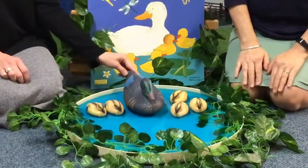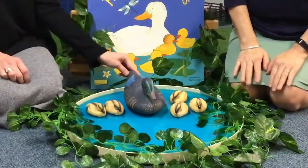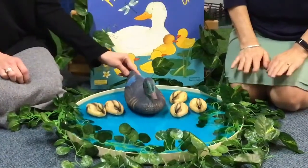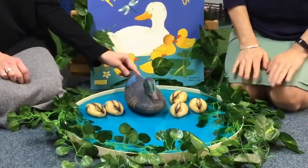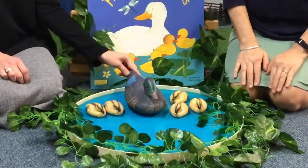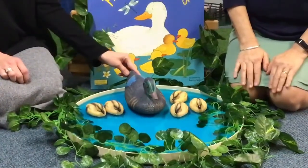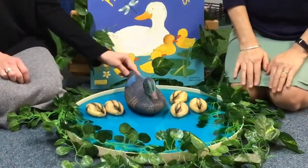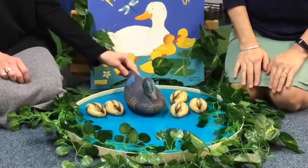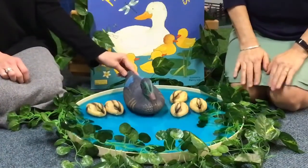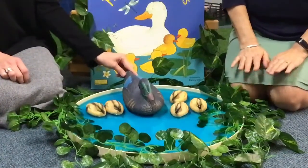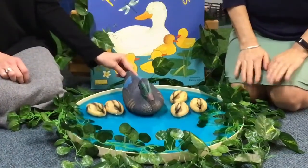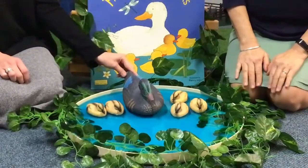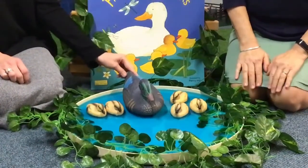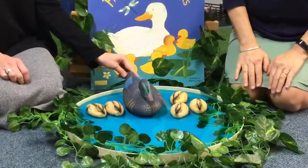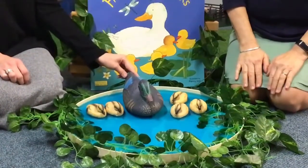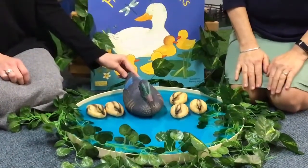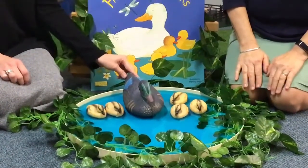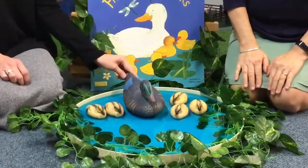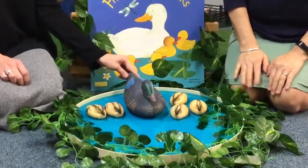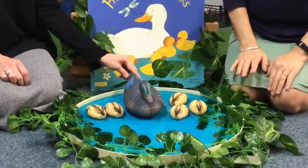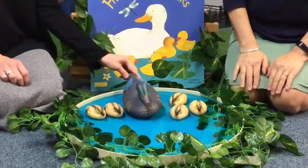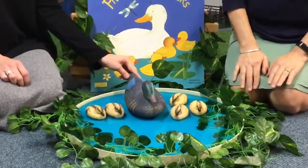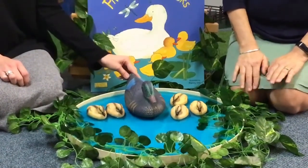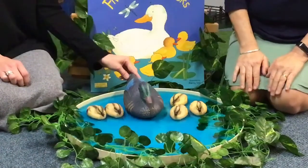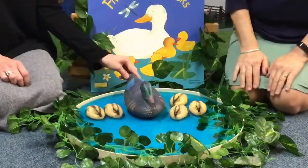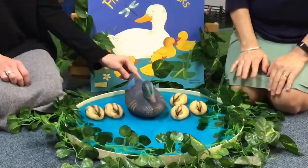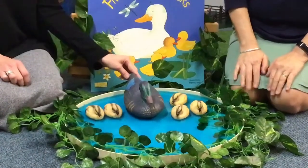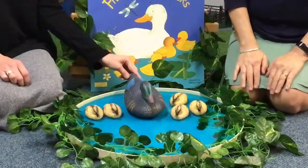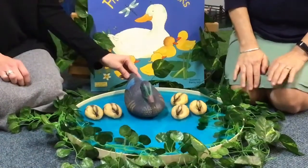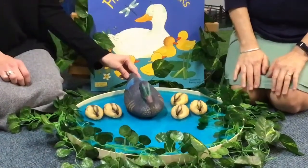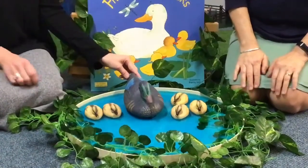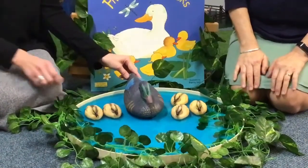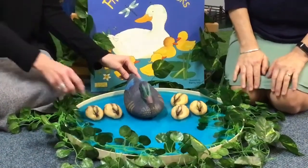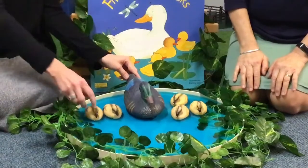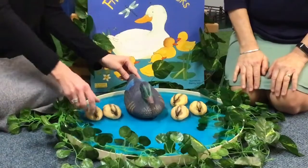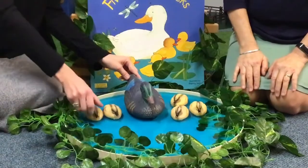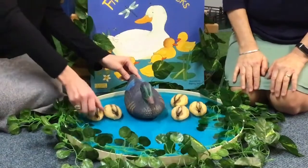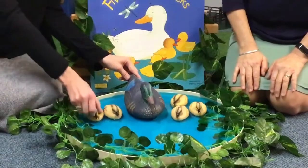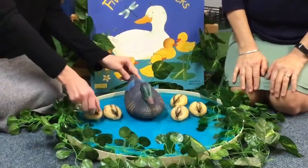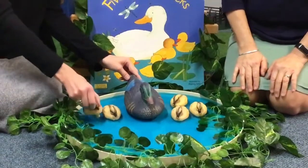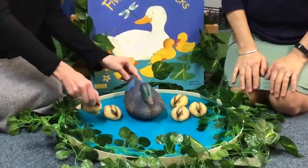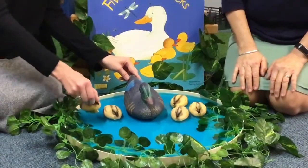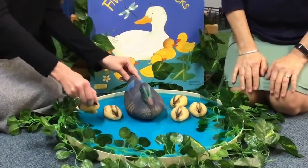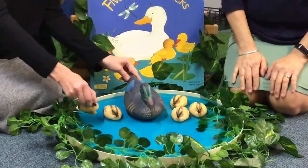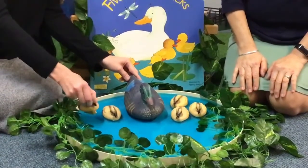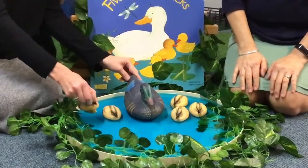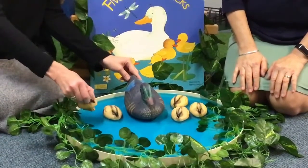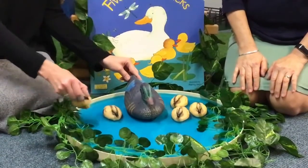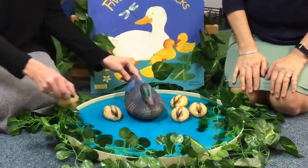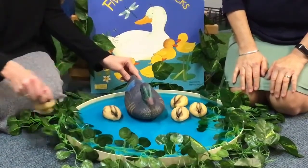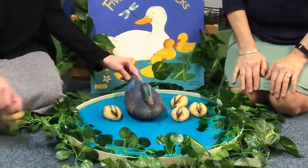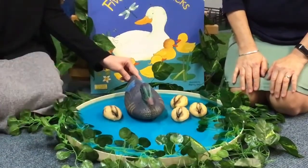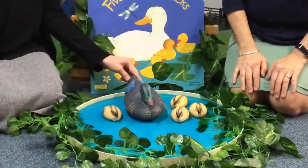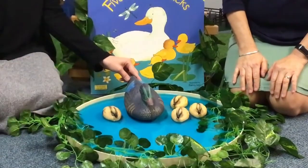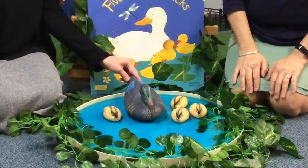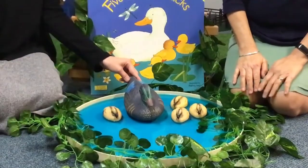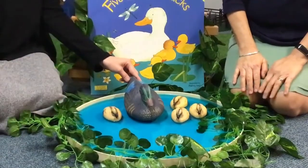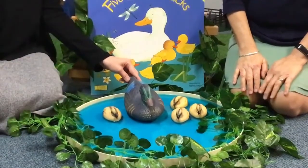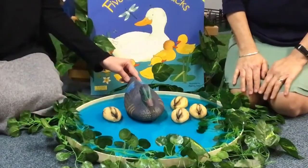away. Mother duck said quack quack quack quack, but only four little ducks came